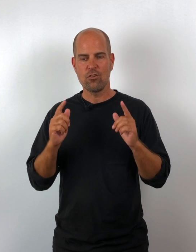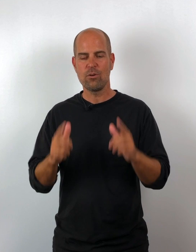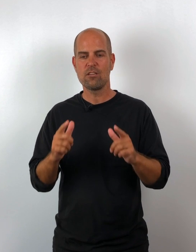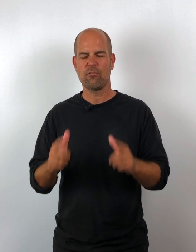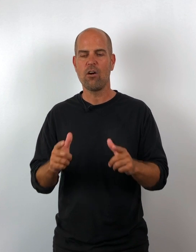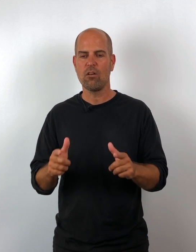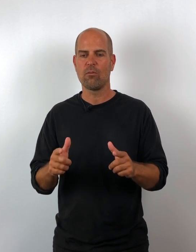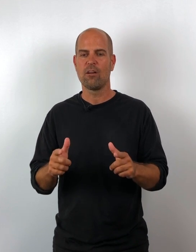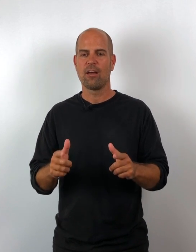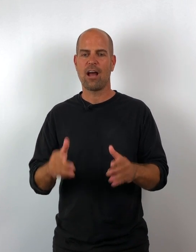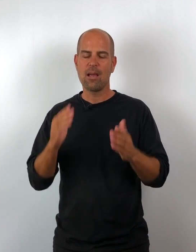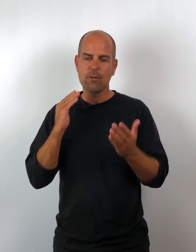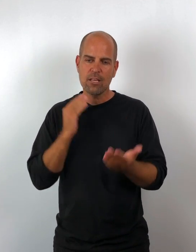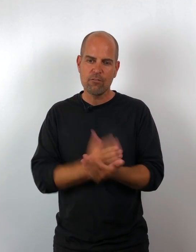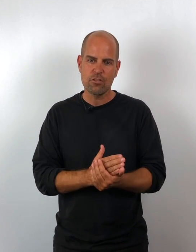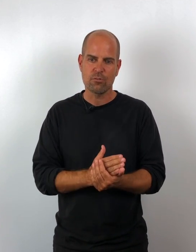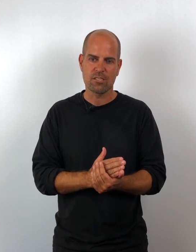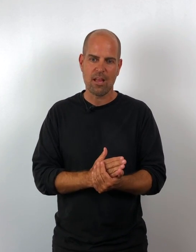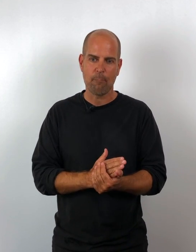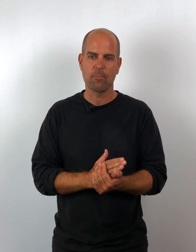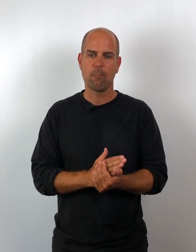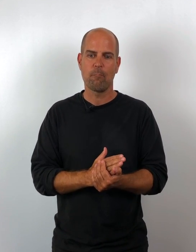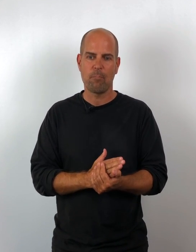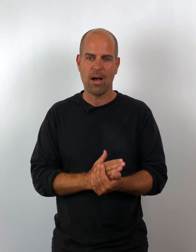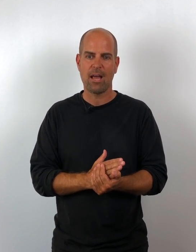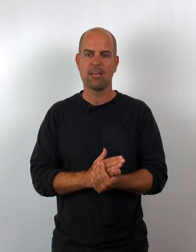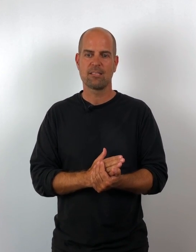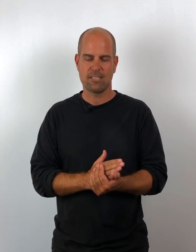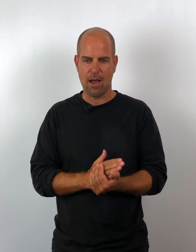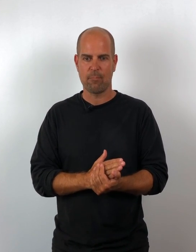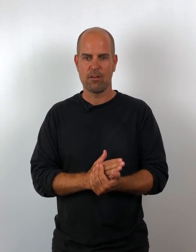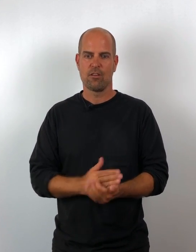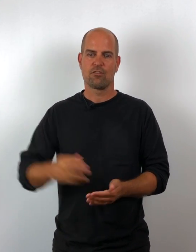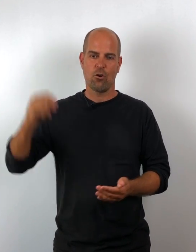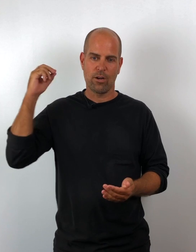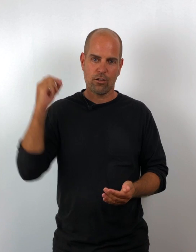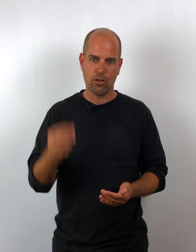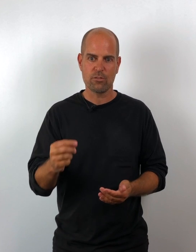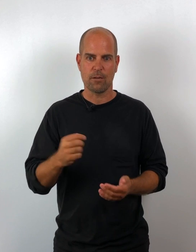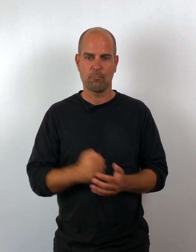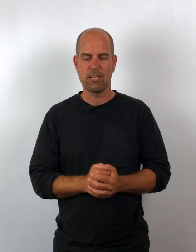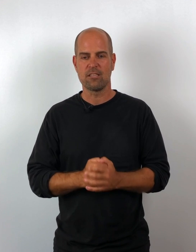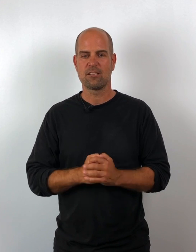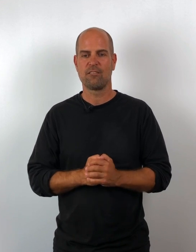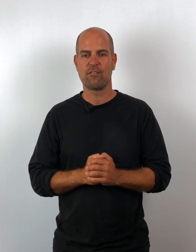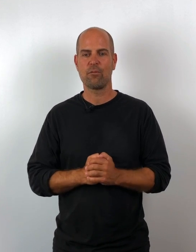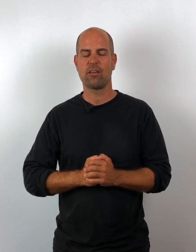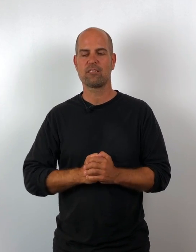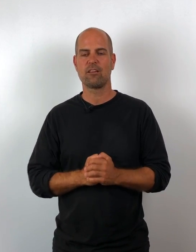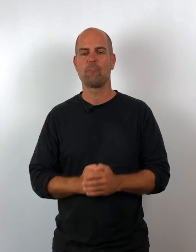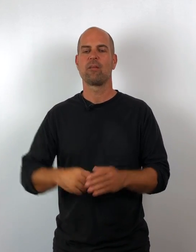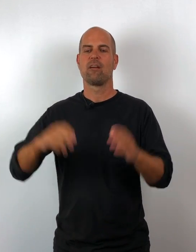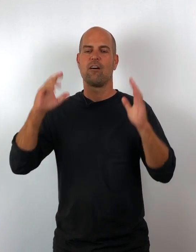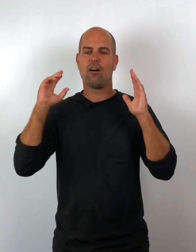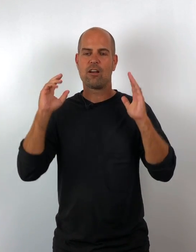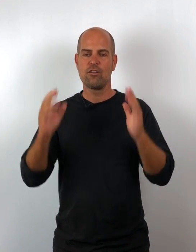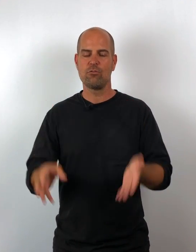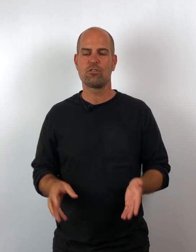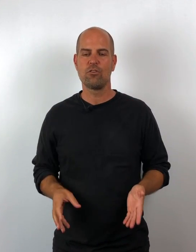you need to follow. And I am going to give it to you step by step. So in closing, please, a few things here. On YouTube,